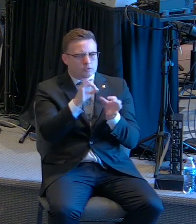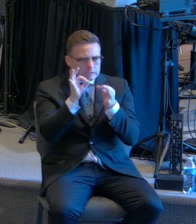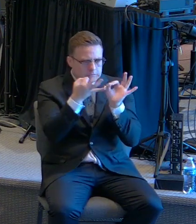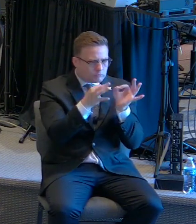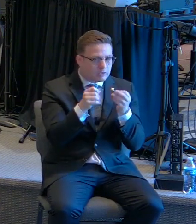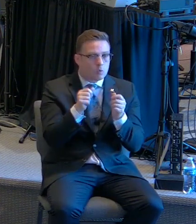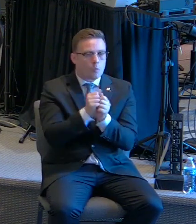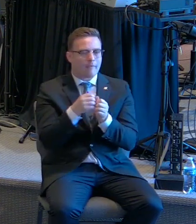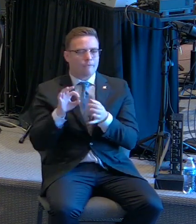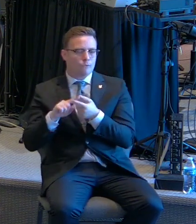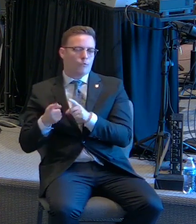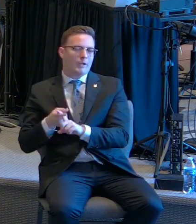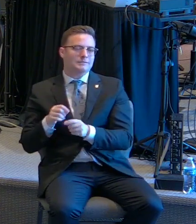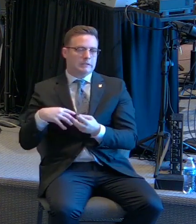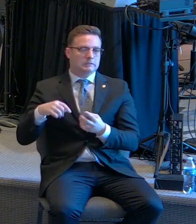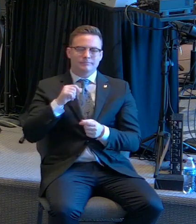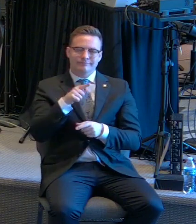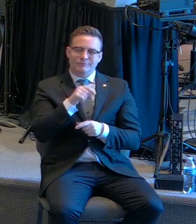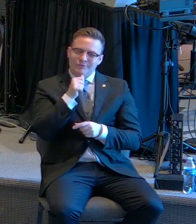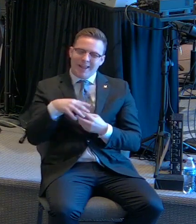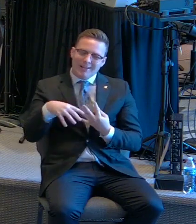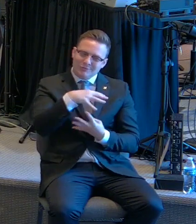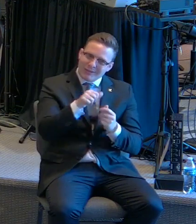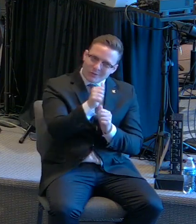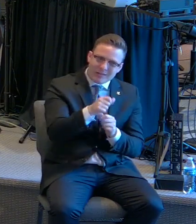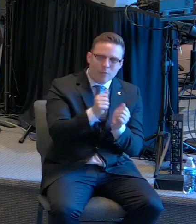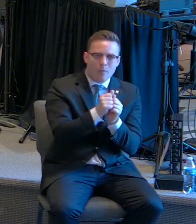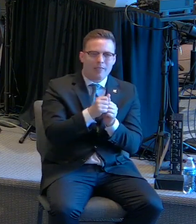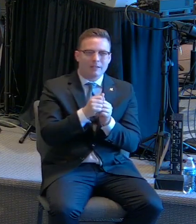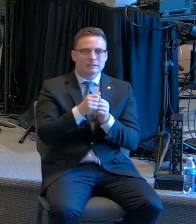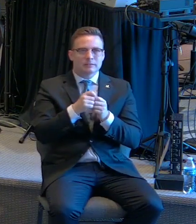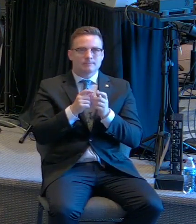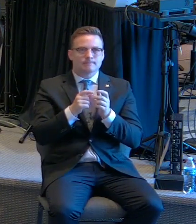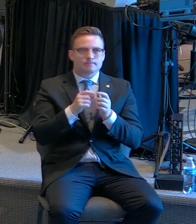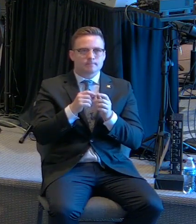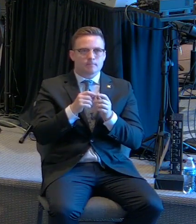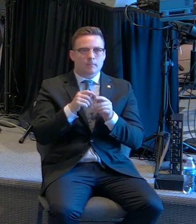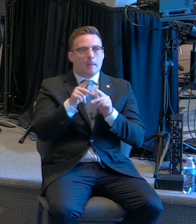with peers instead of surrounding yourself with godly influences.